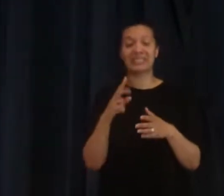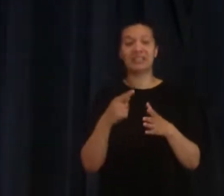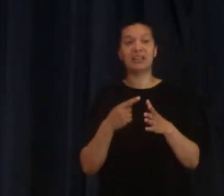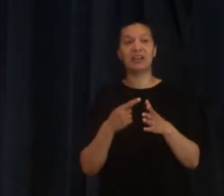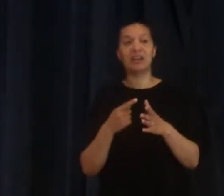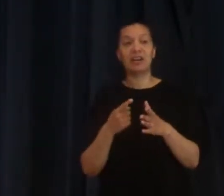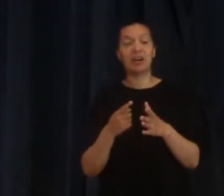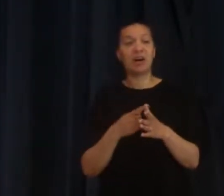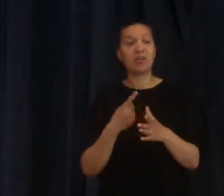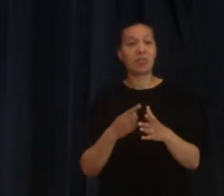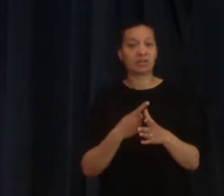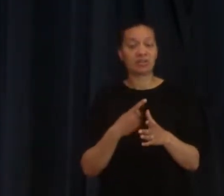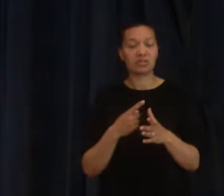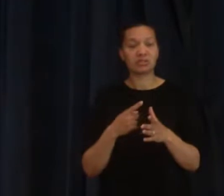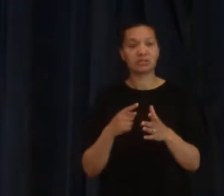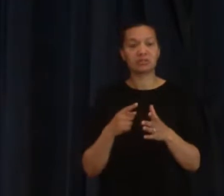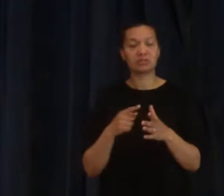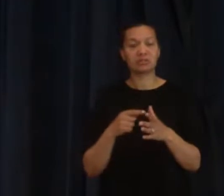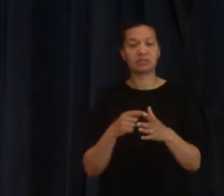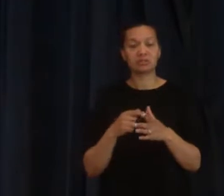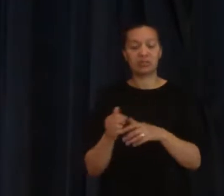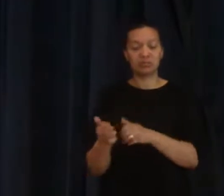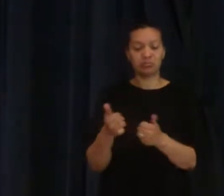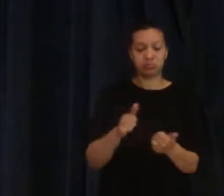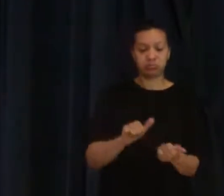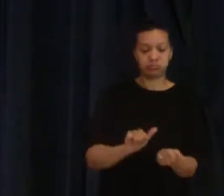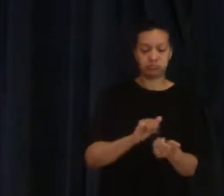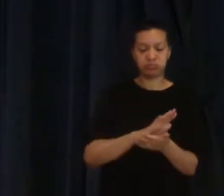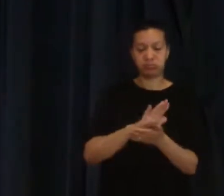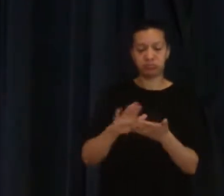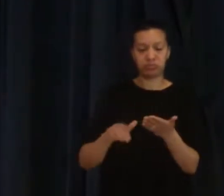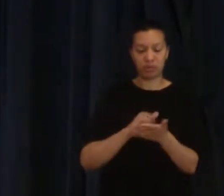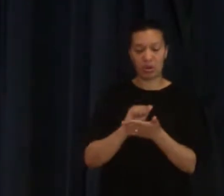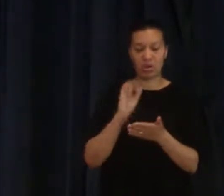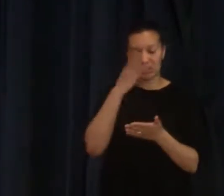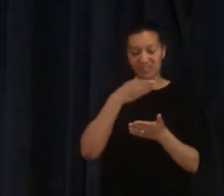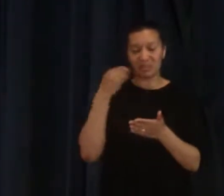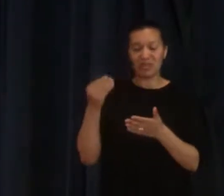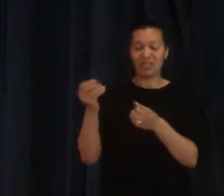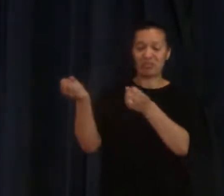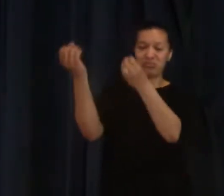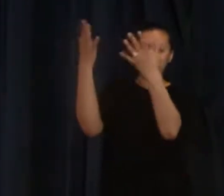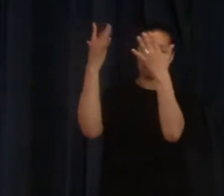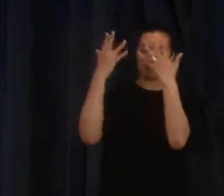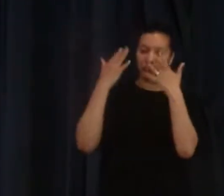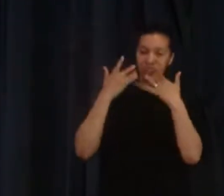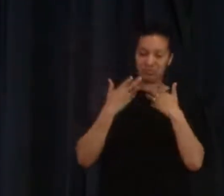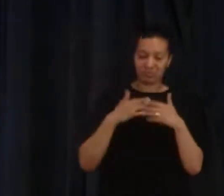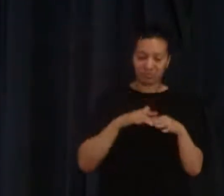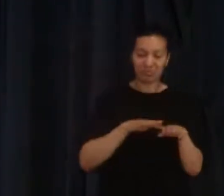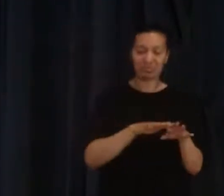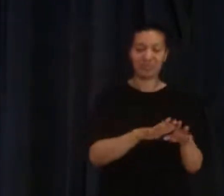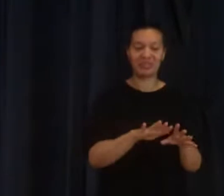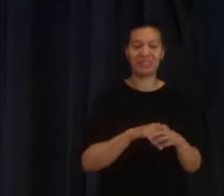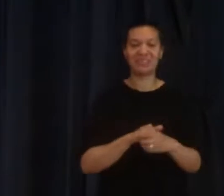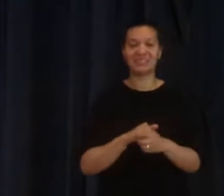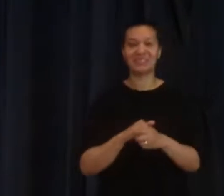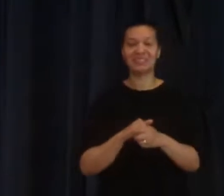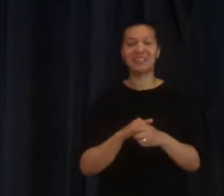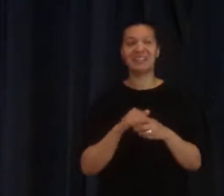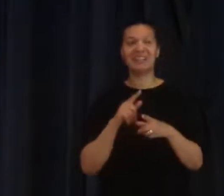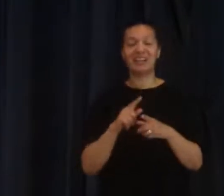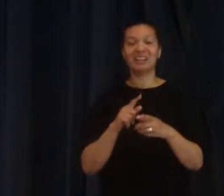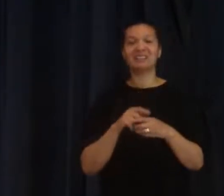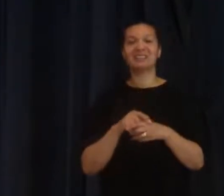baptized in the Holy Spirit or with the Holy Spirit I always I mix up baptized